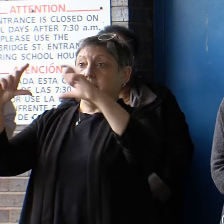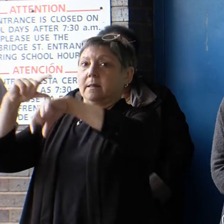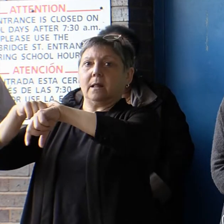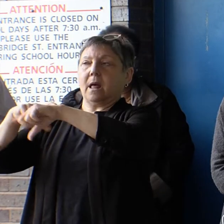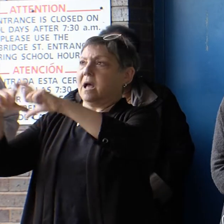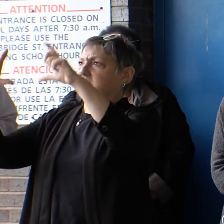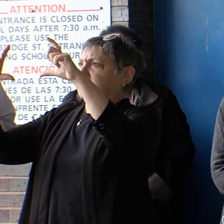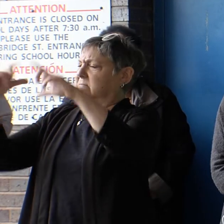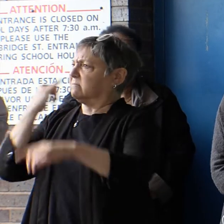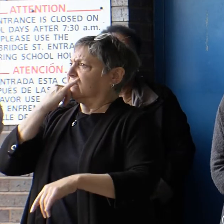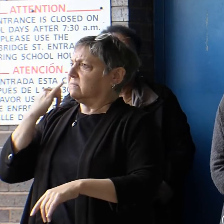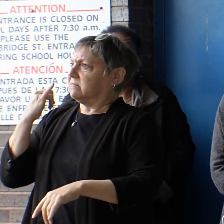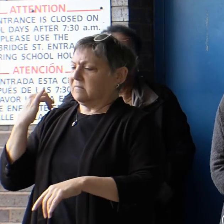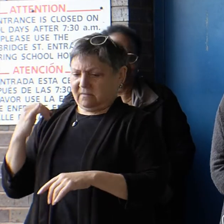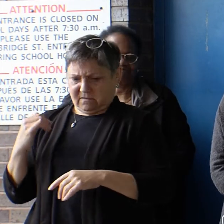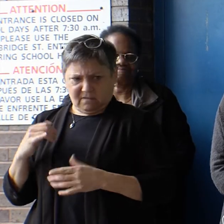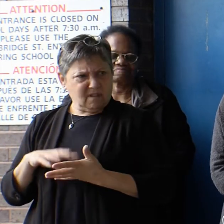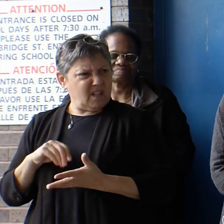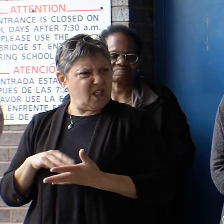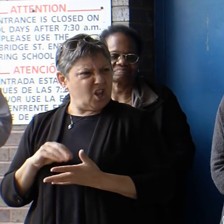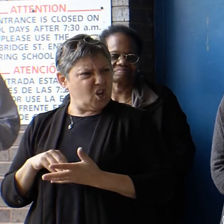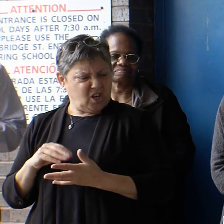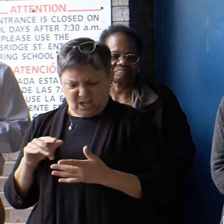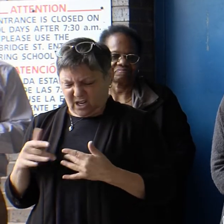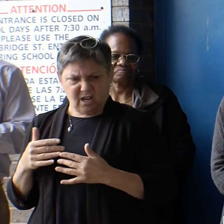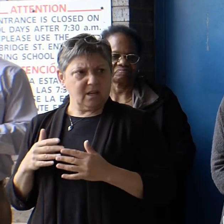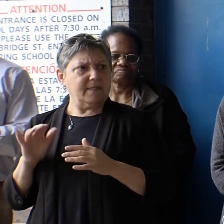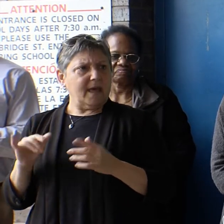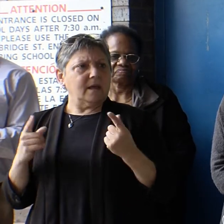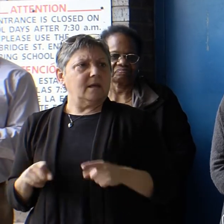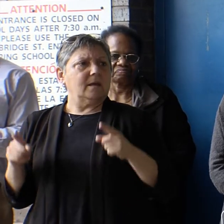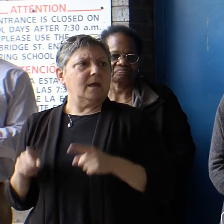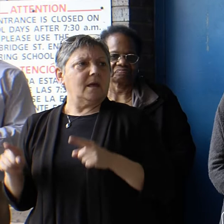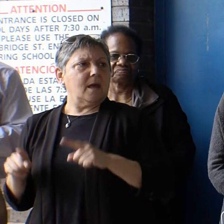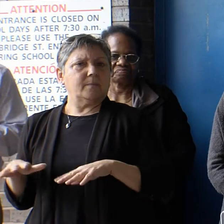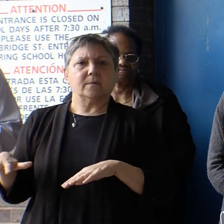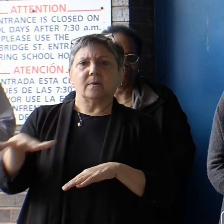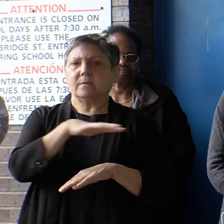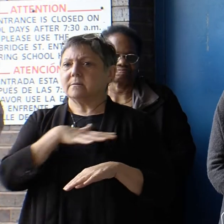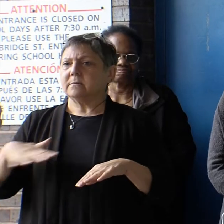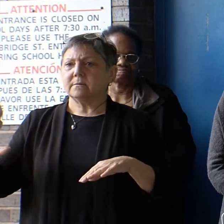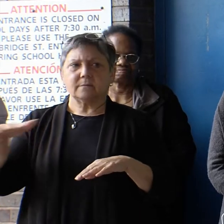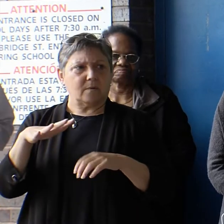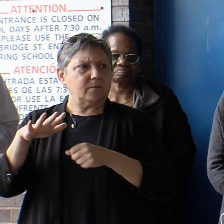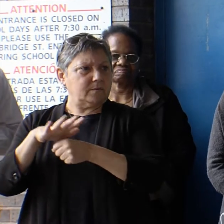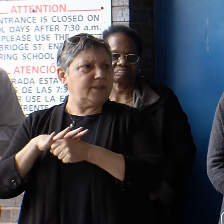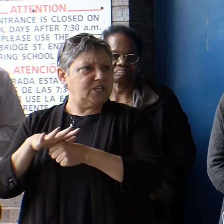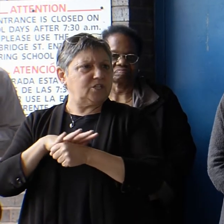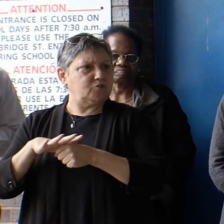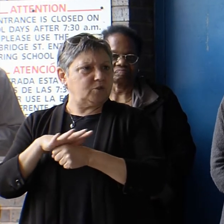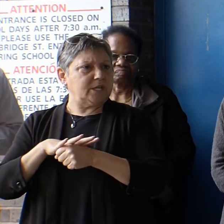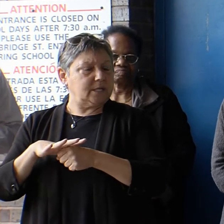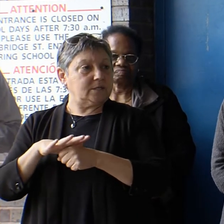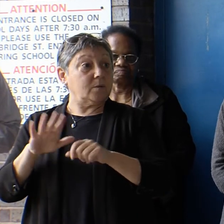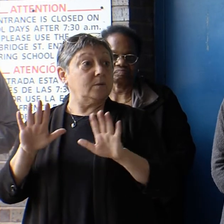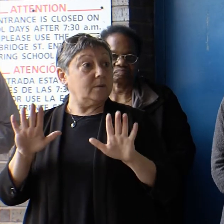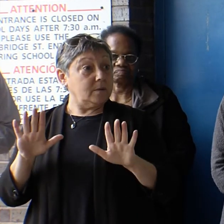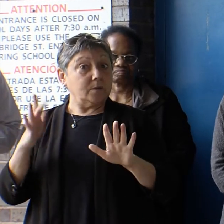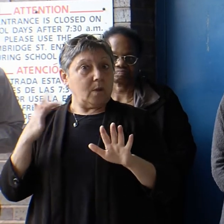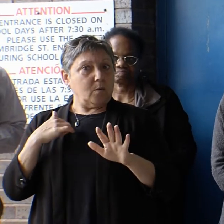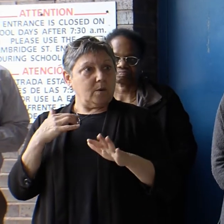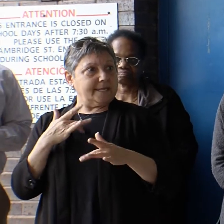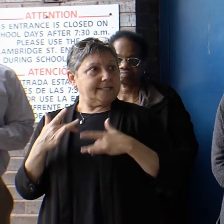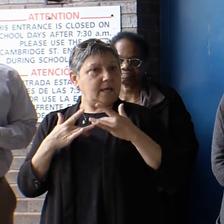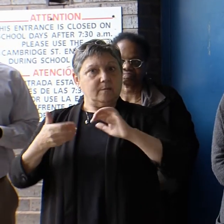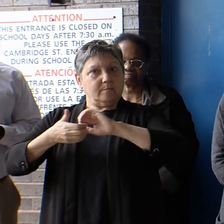time. These experiences are all too common for students and educators all across the district. And this is why we are so excited to be